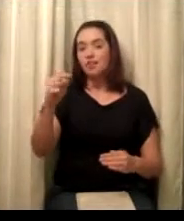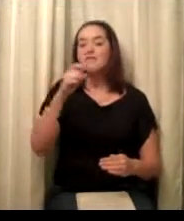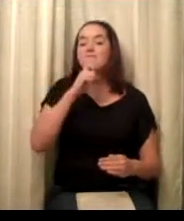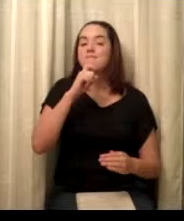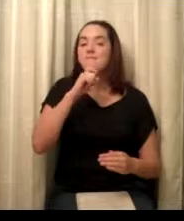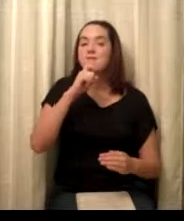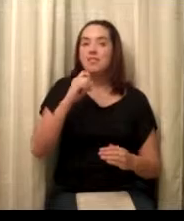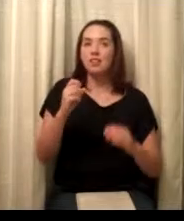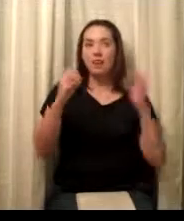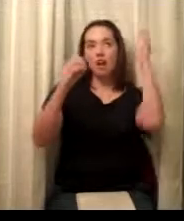You did?